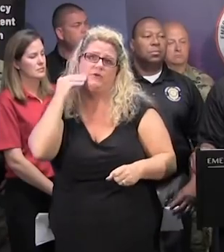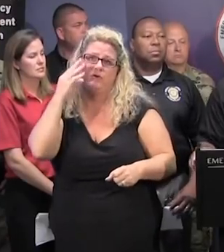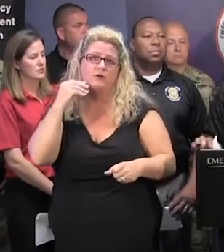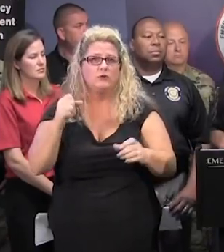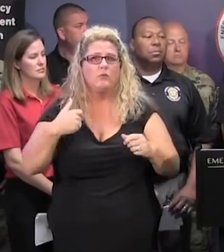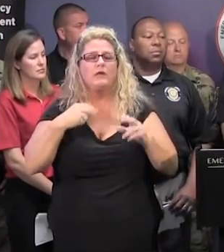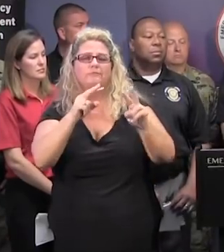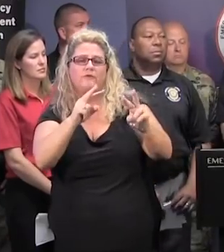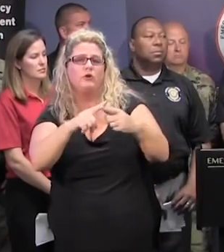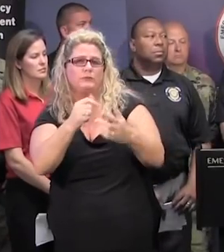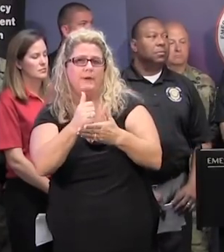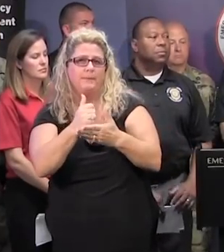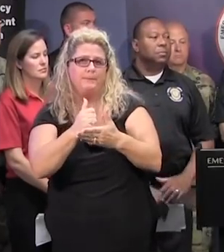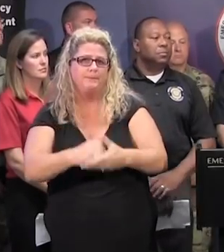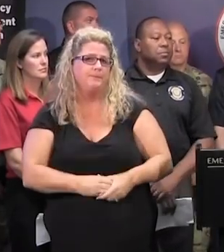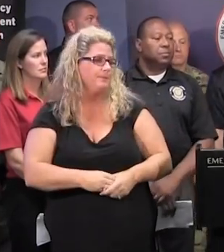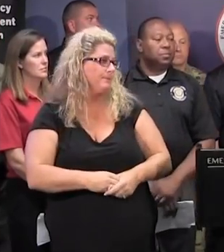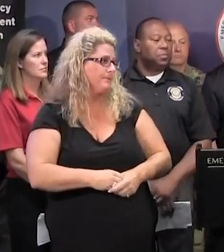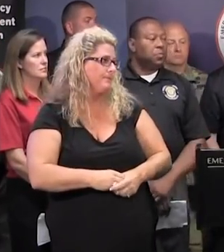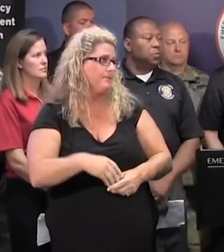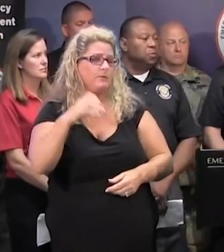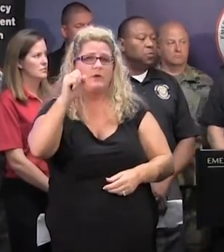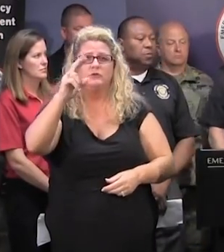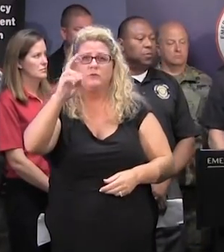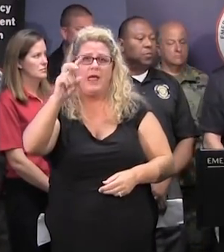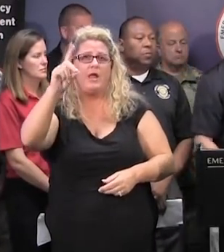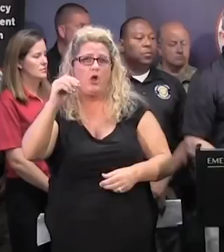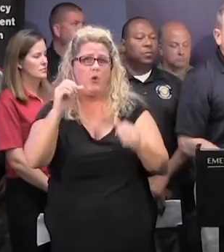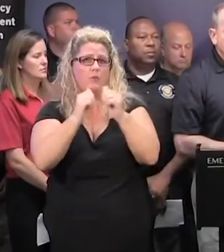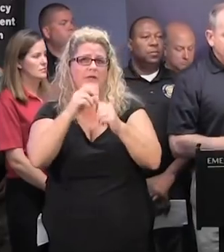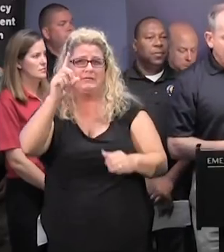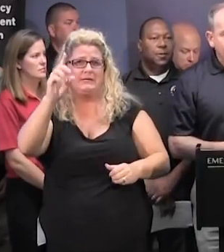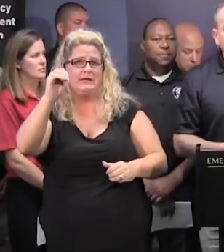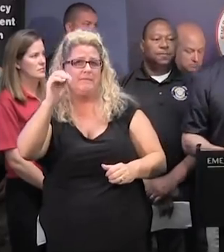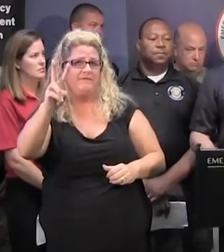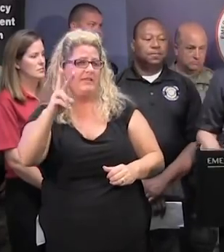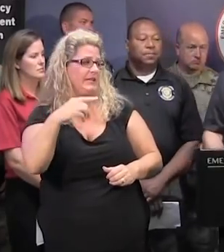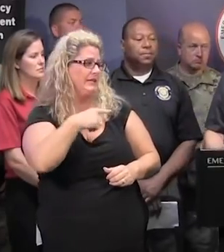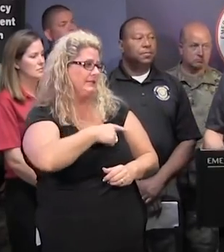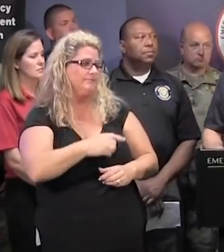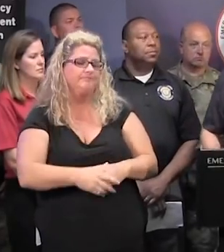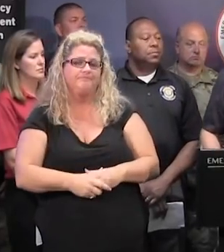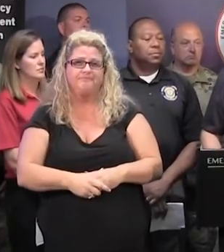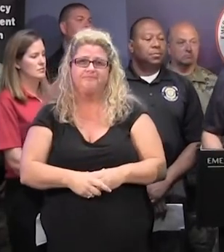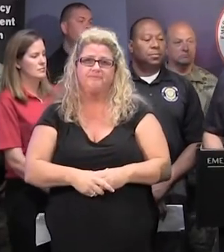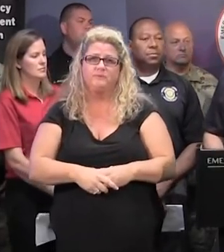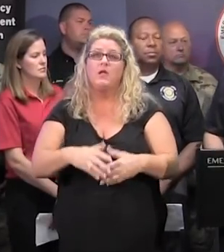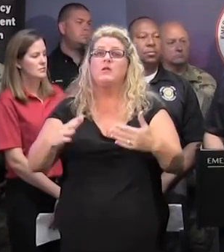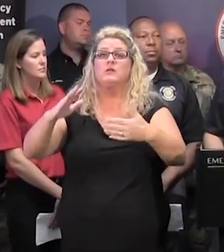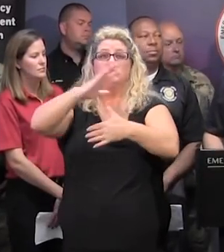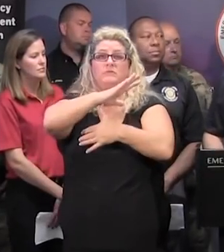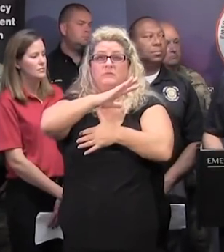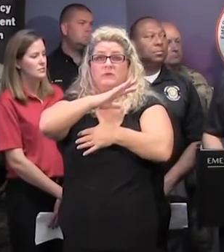you. Thank you. Colonel Kevin Suedo, Department of Motor Vehicles. Thank you, Governor. Department of Motor Vehicles' number one priority